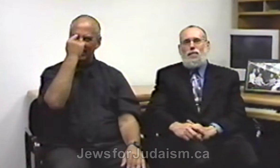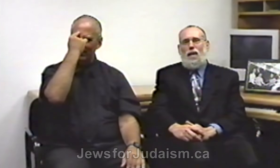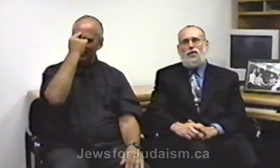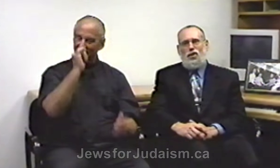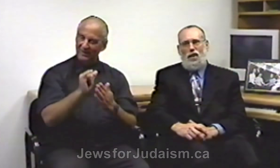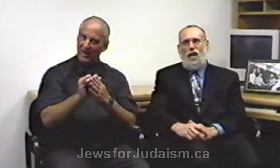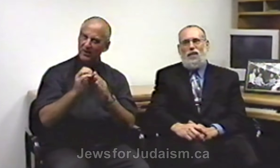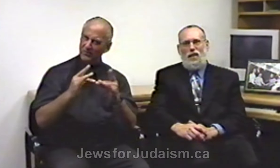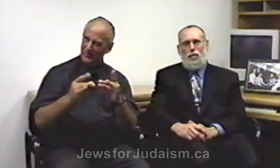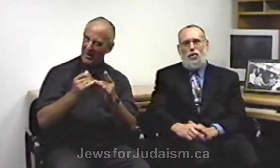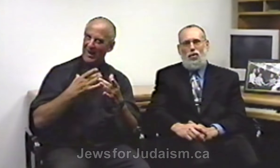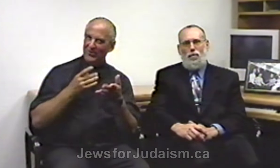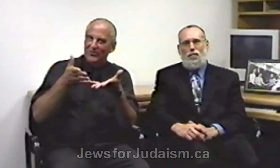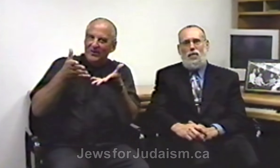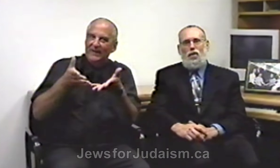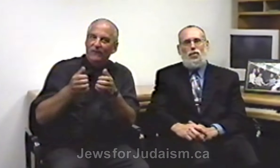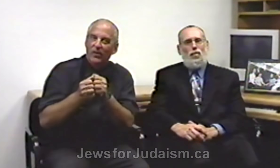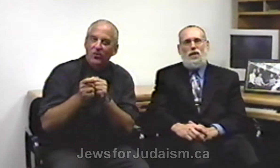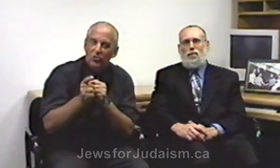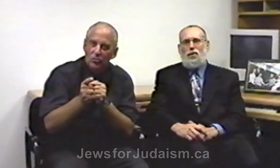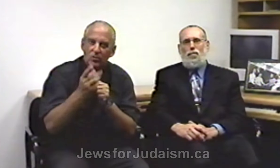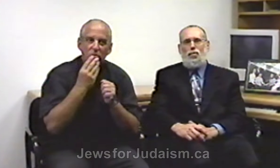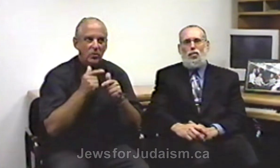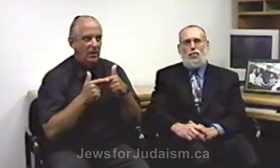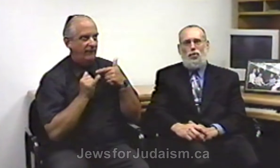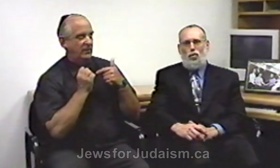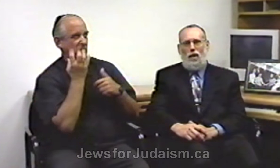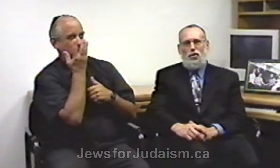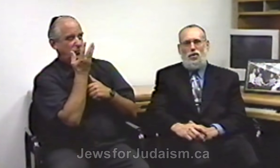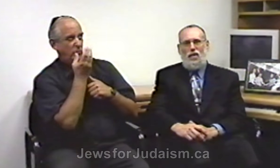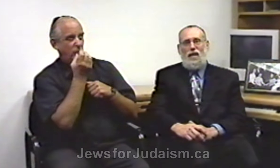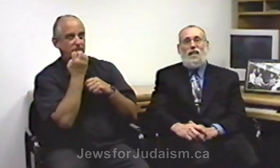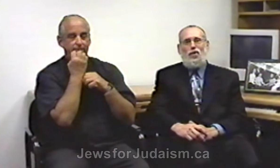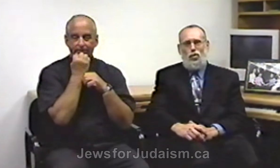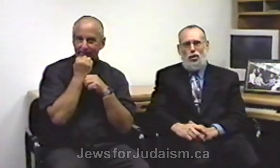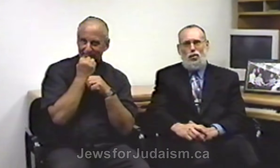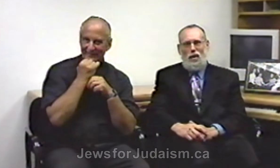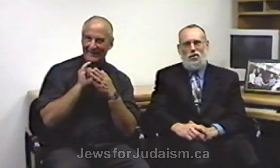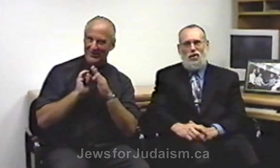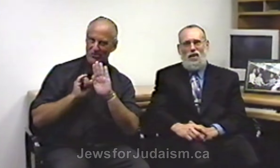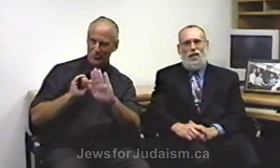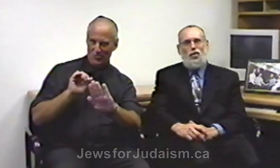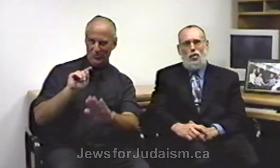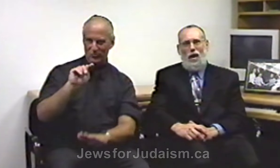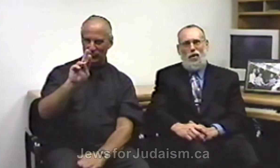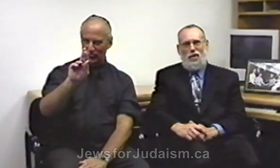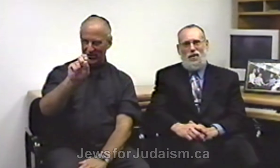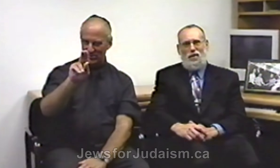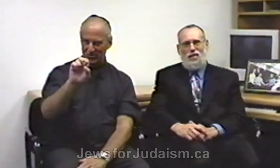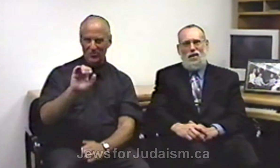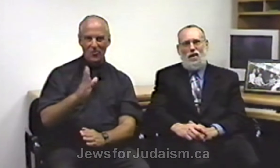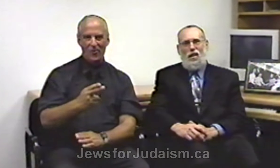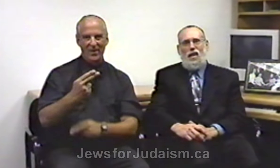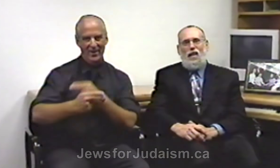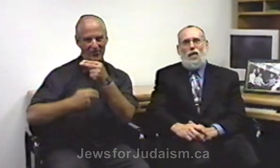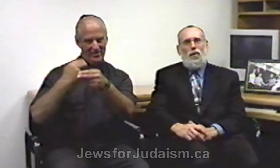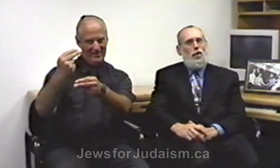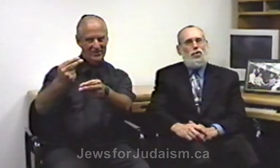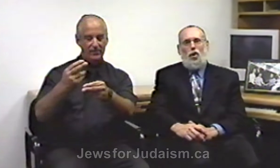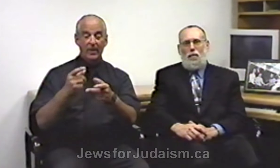the message I'd like to leave with you Judaism is a beautiful treasure it's your treasure it's your heritage there are so